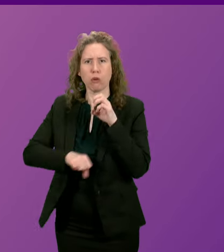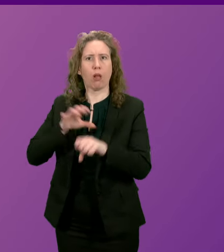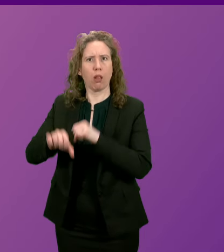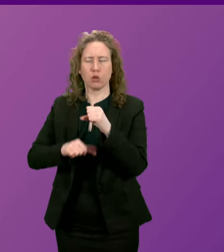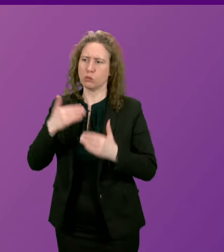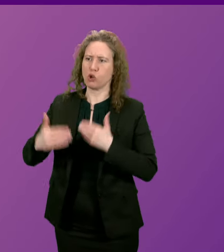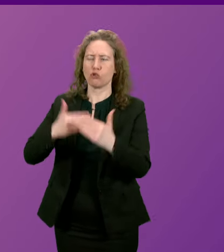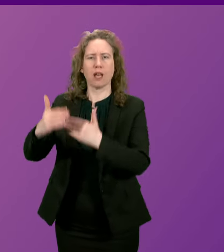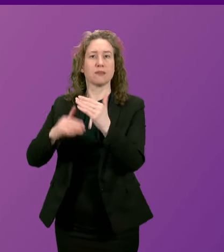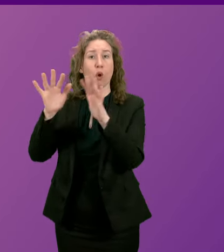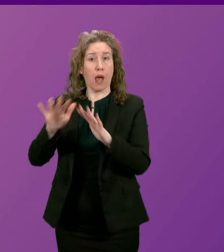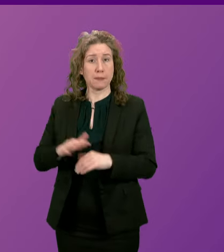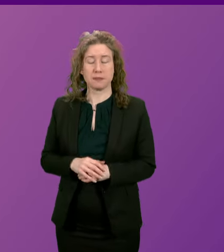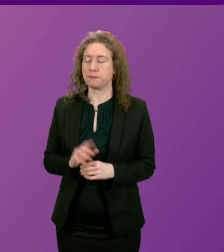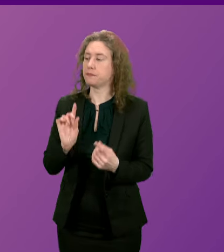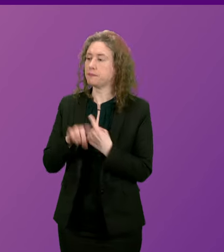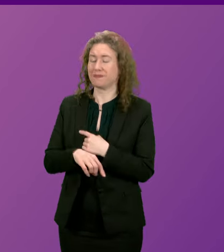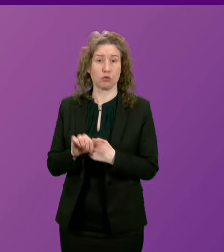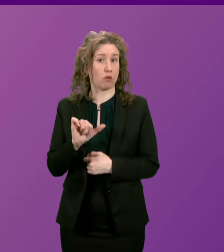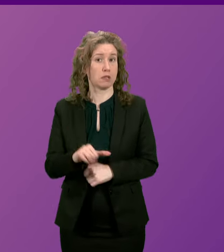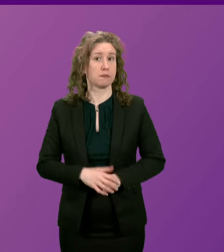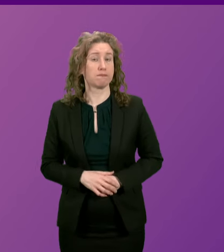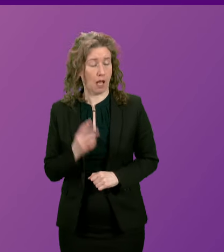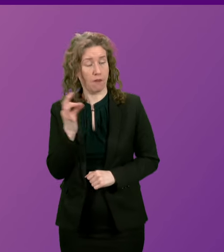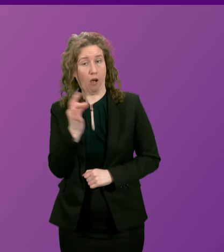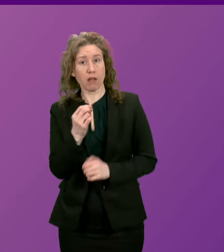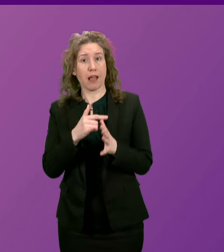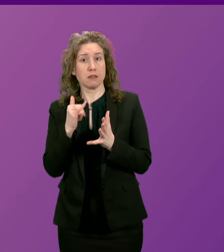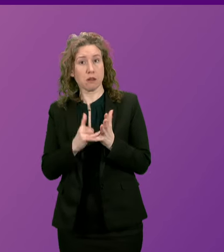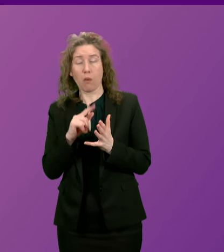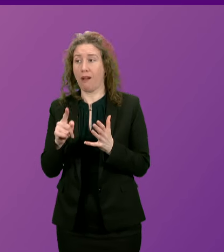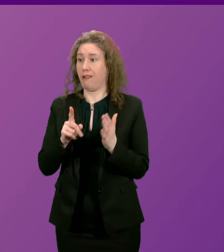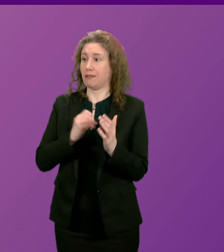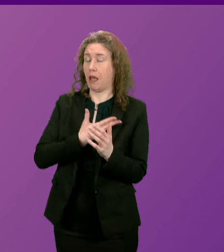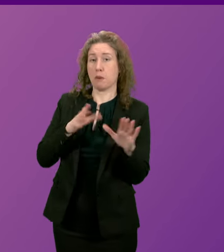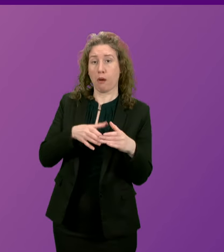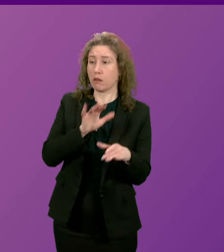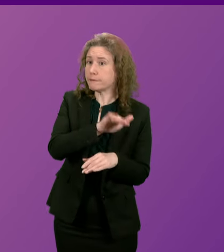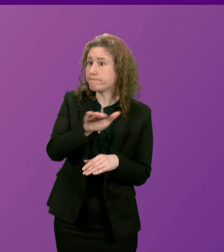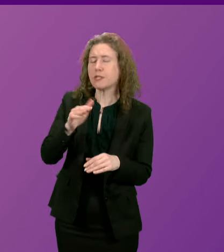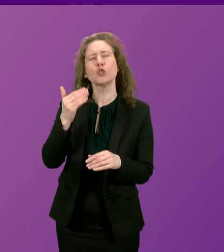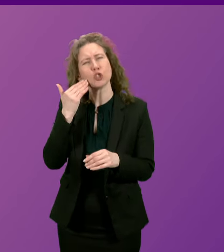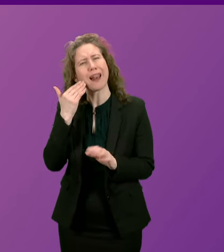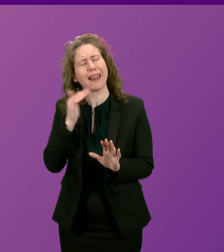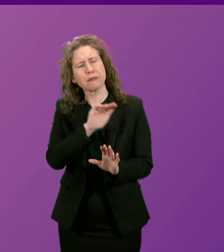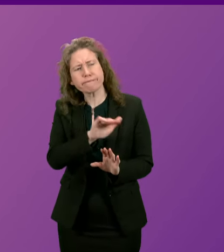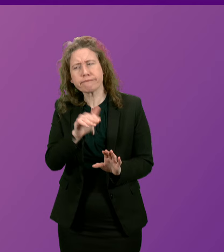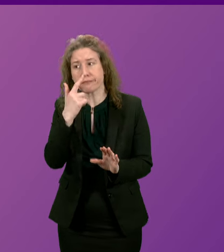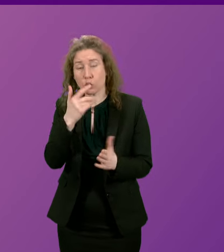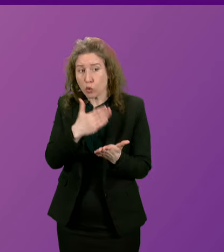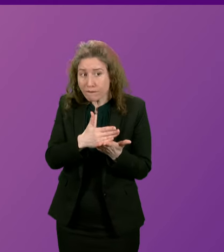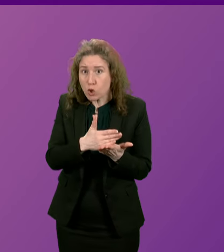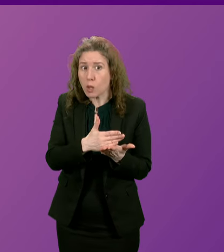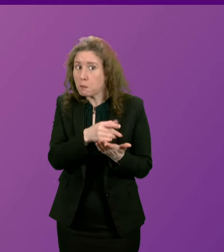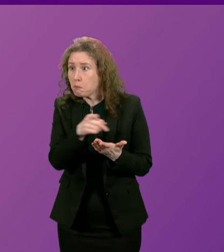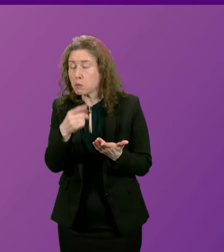First Minister That's absolutely right and I've asked Anna Sawa and the Labour Party on a number of occasions very gently just to confirm whether